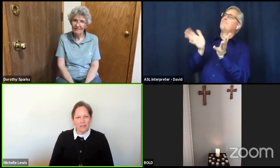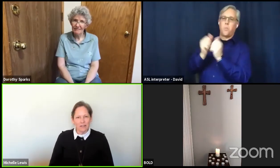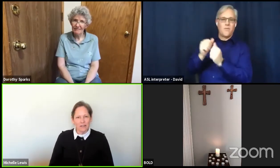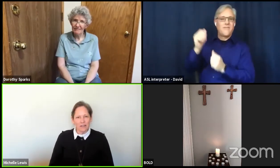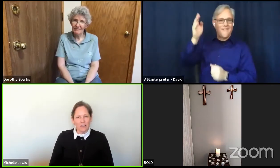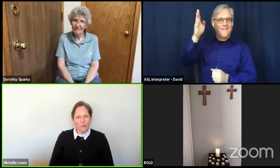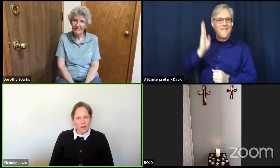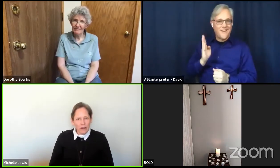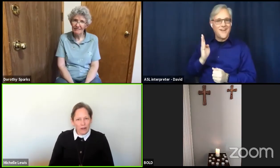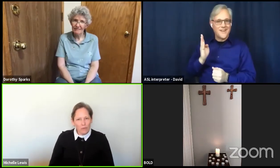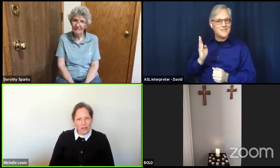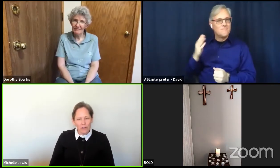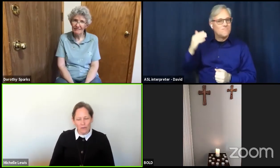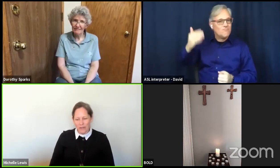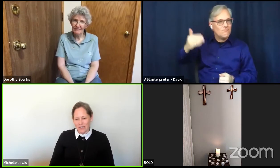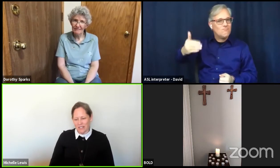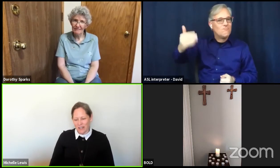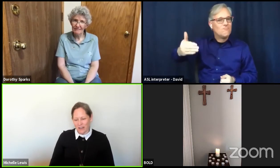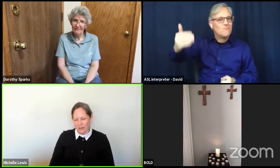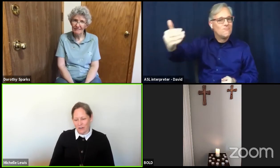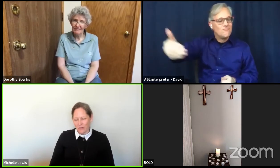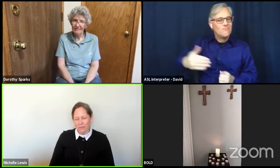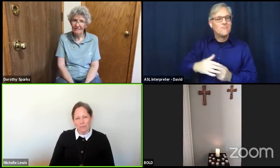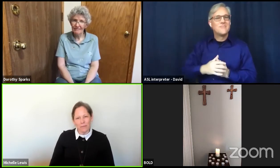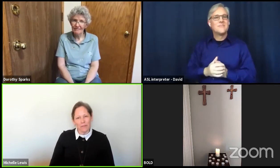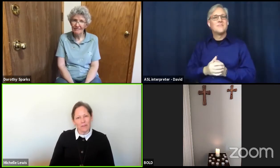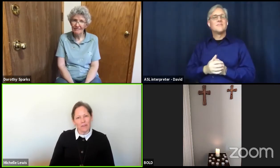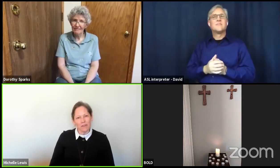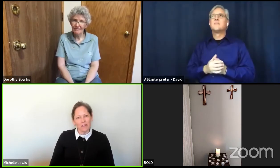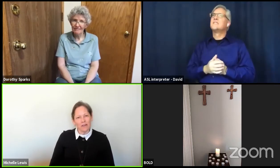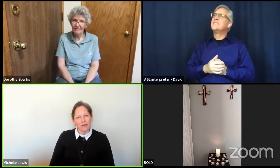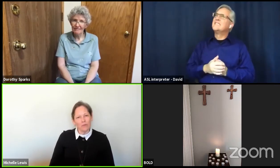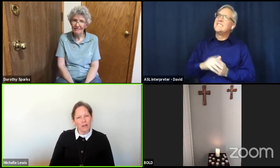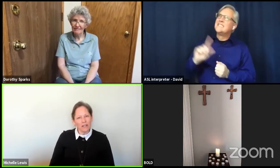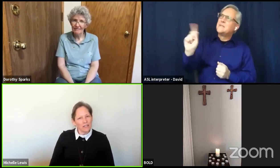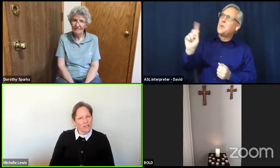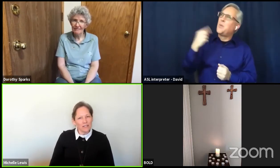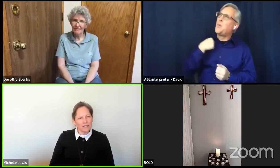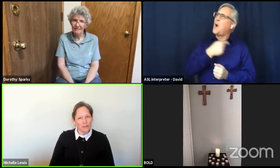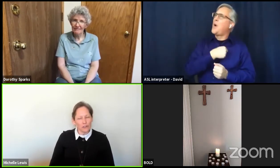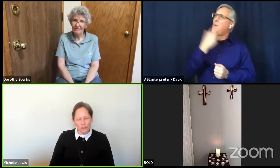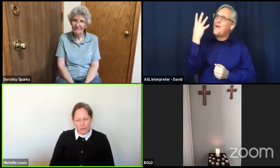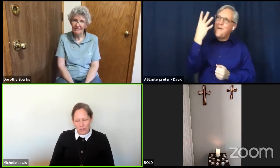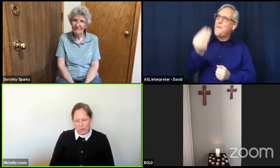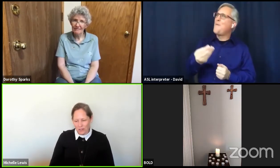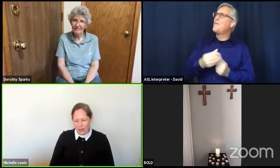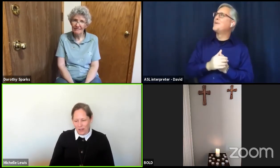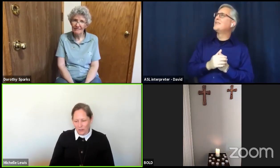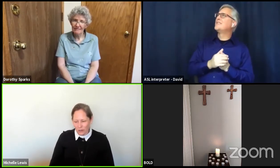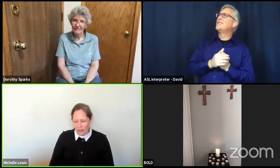Where are we going together? What does our journey with God look like?